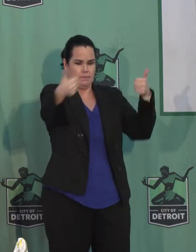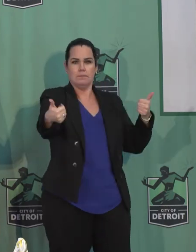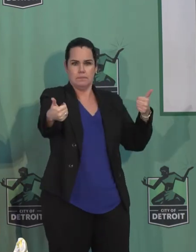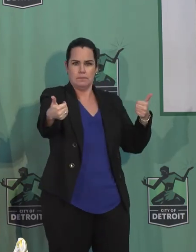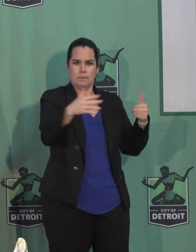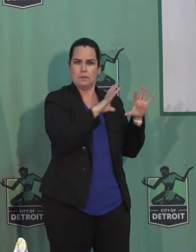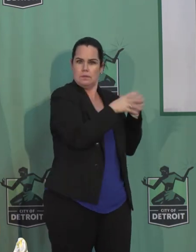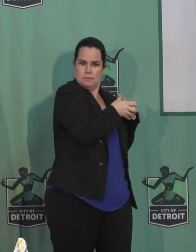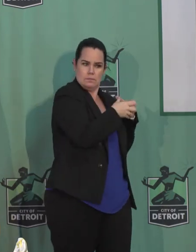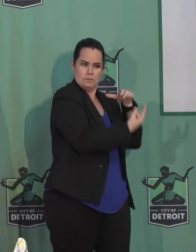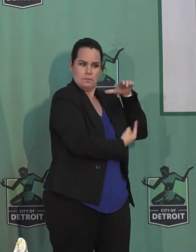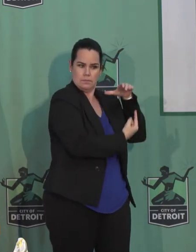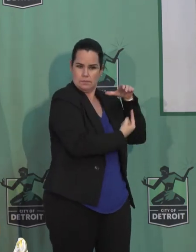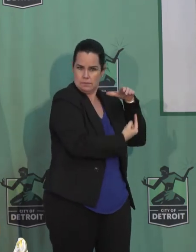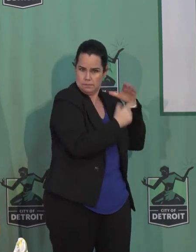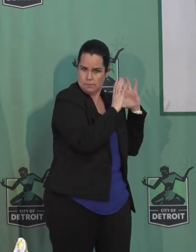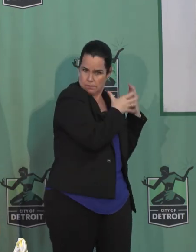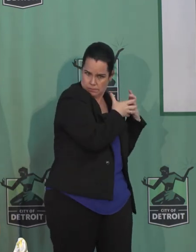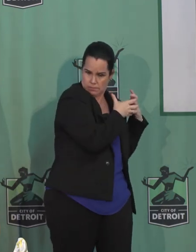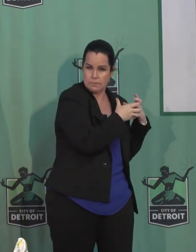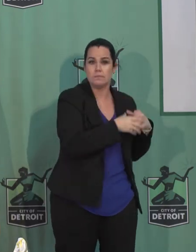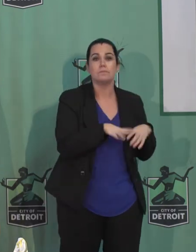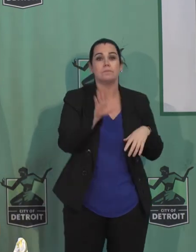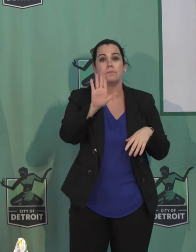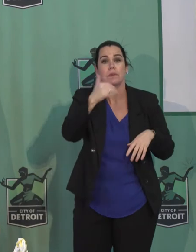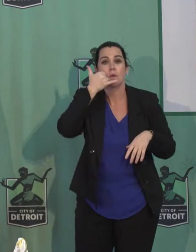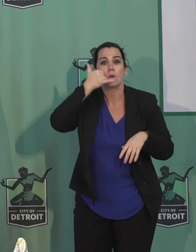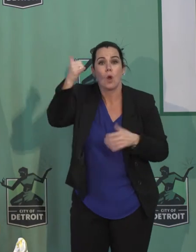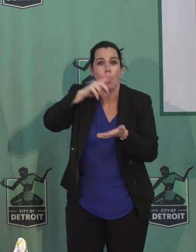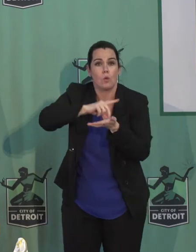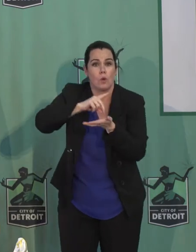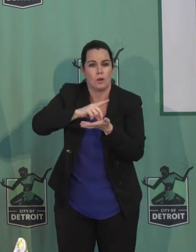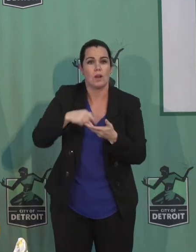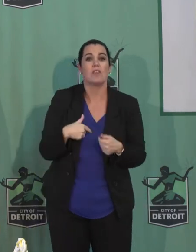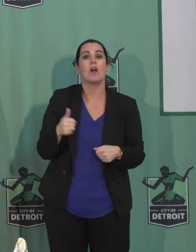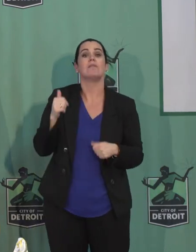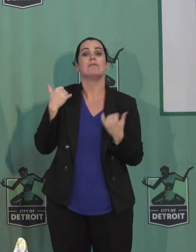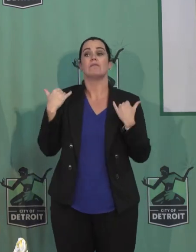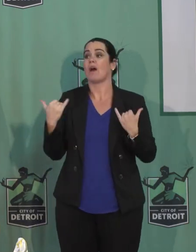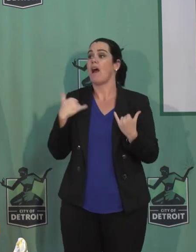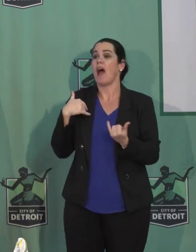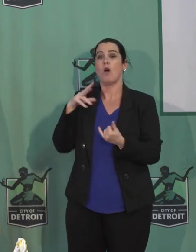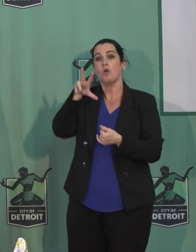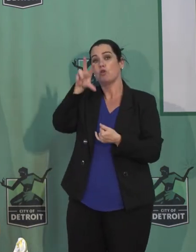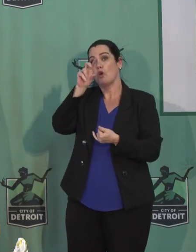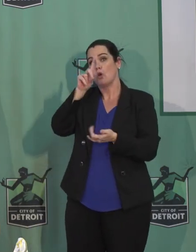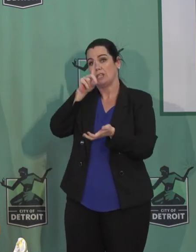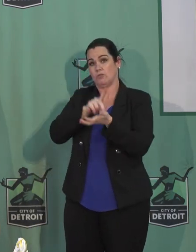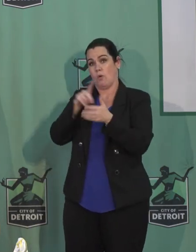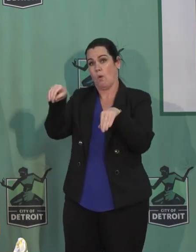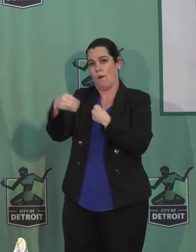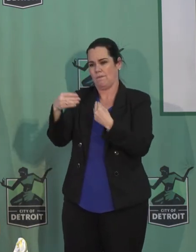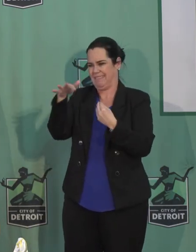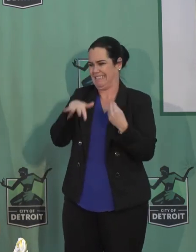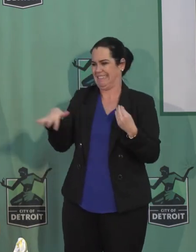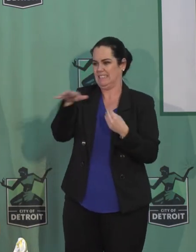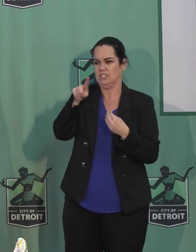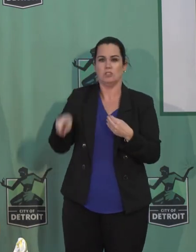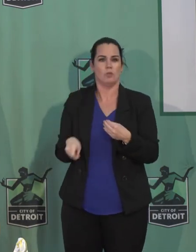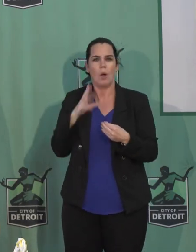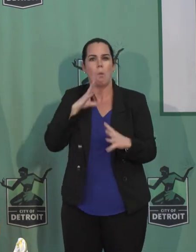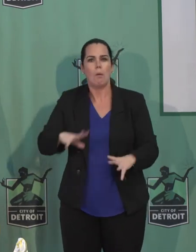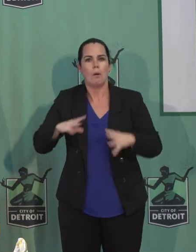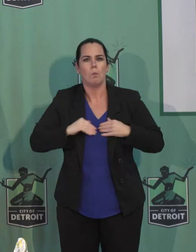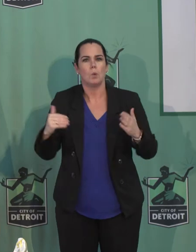call your doctor. There are 30 of them in the city of Detroit taking new patients right now. If you've got a cough, you've